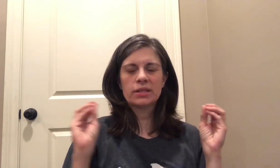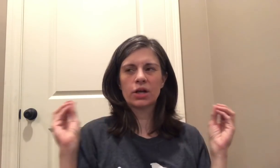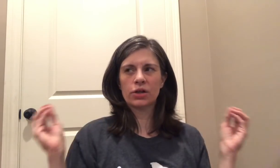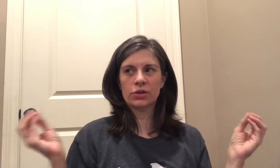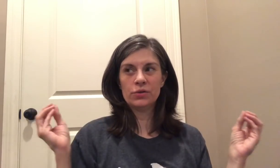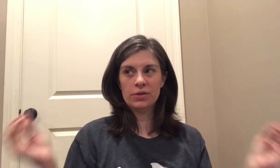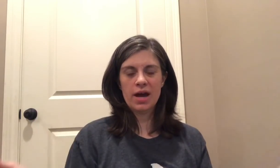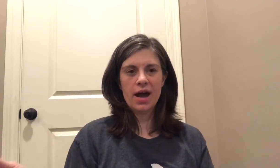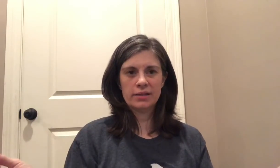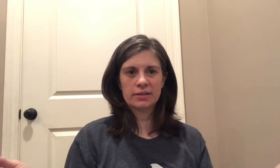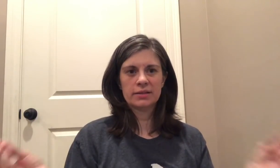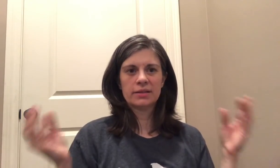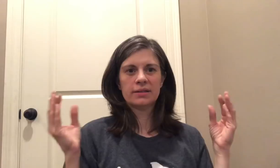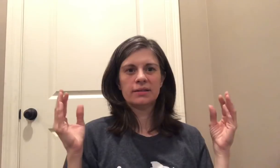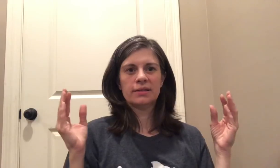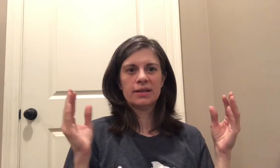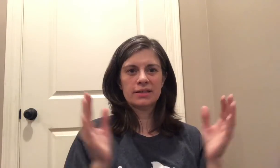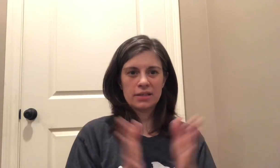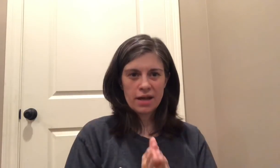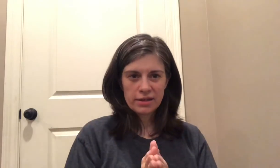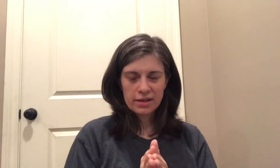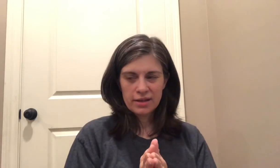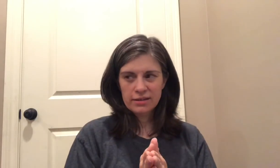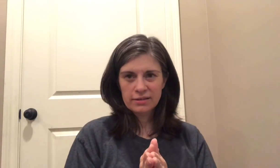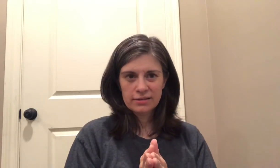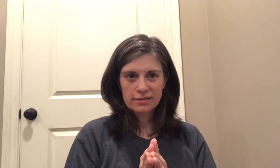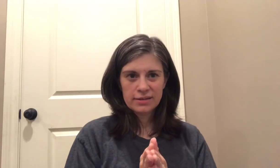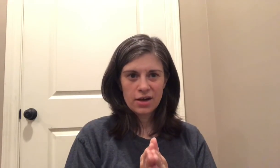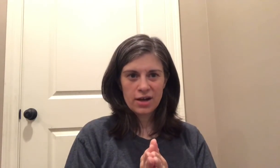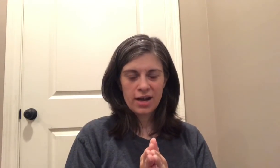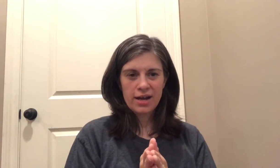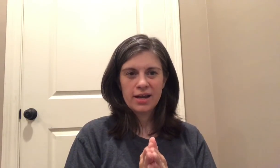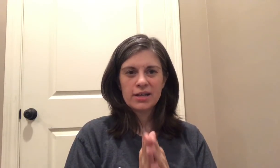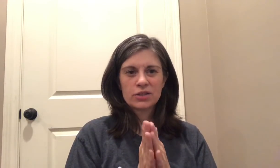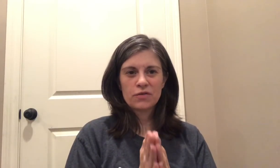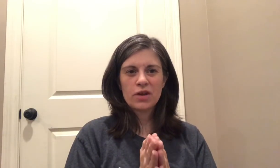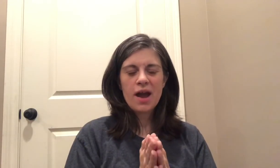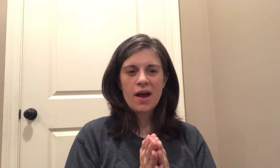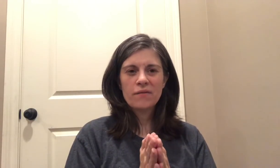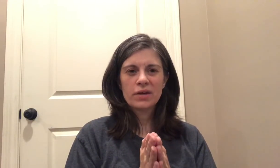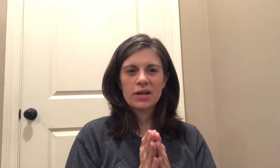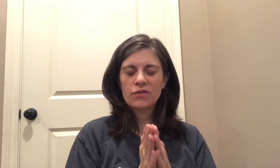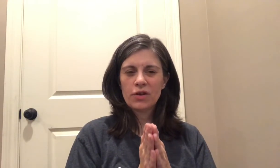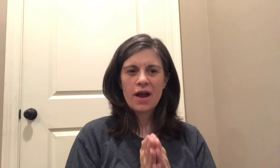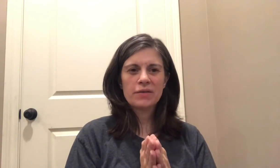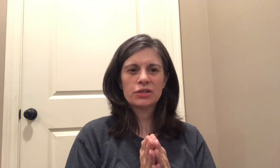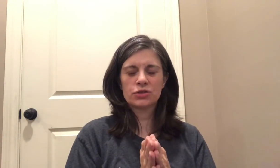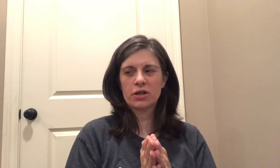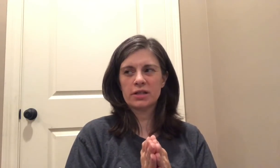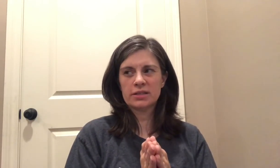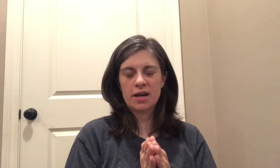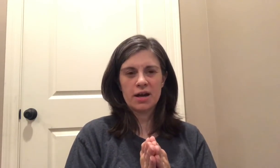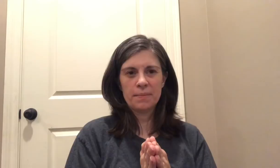conclude that it's not the kid okay so if you have if you're having a struggling time